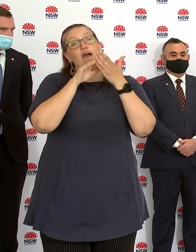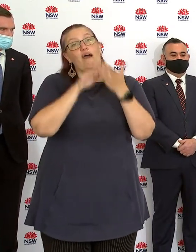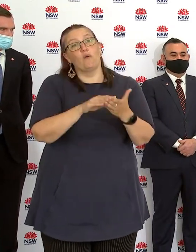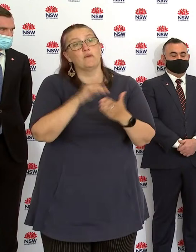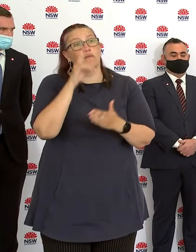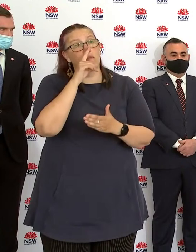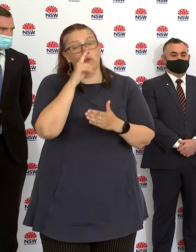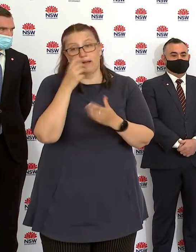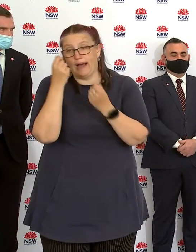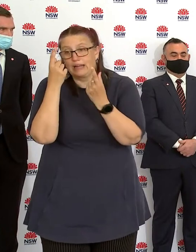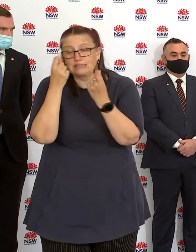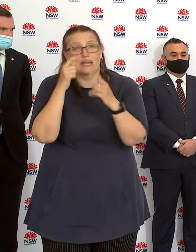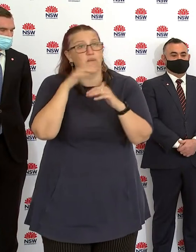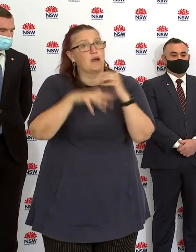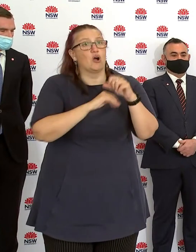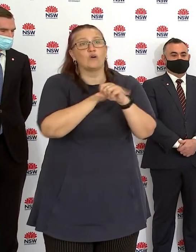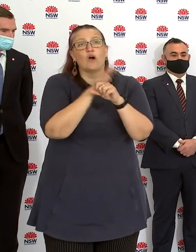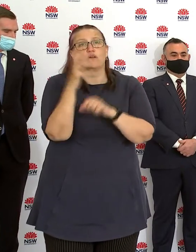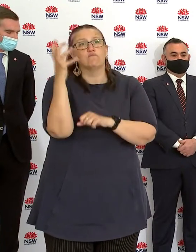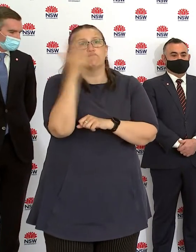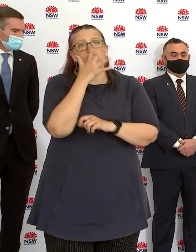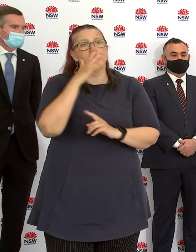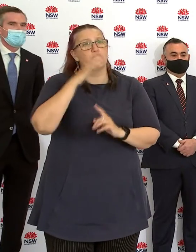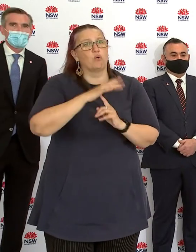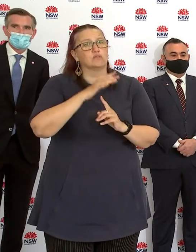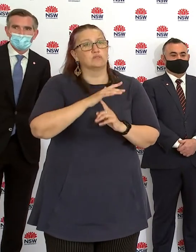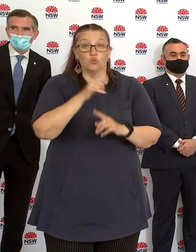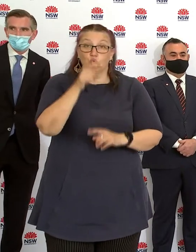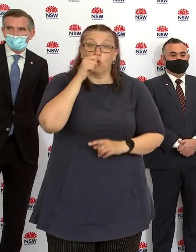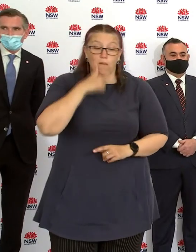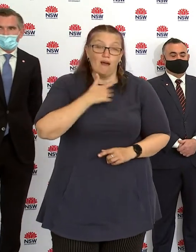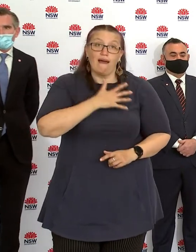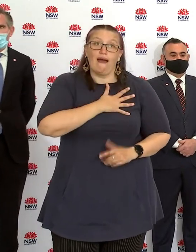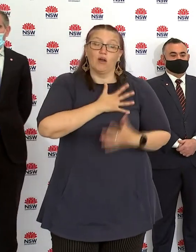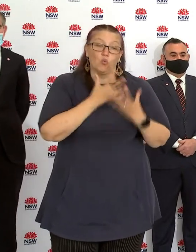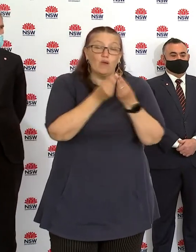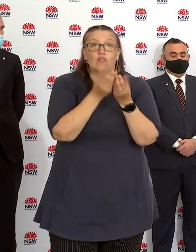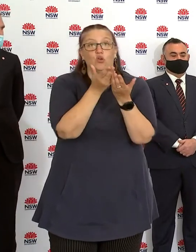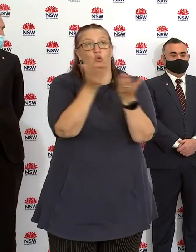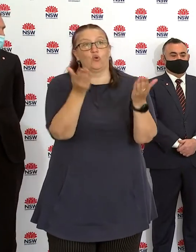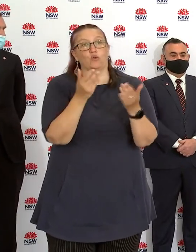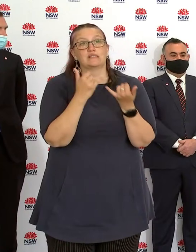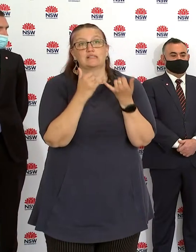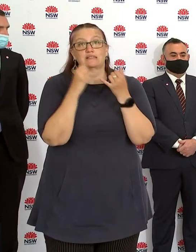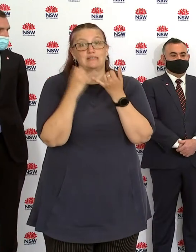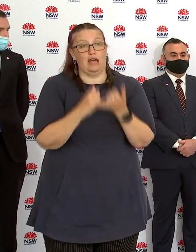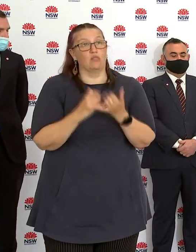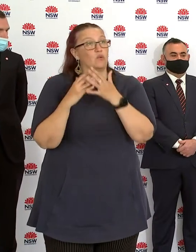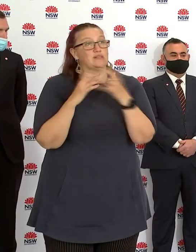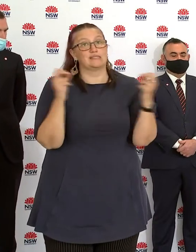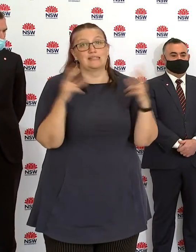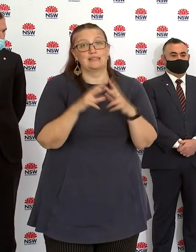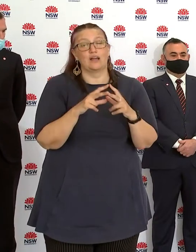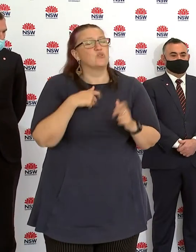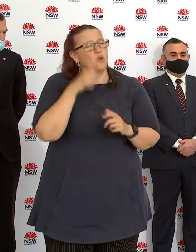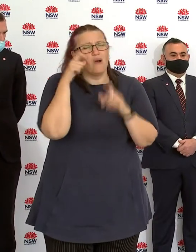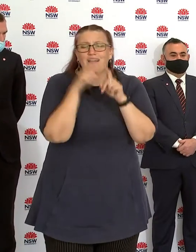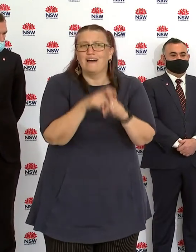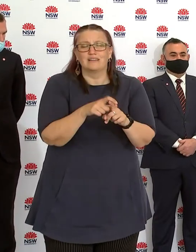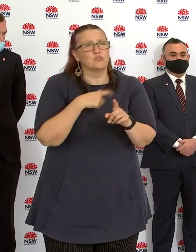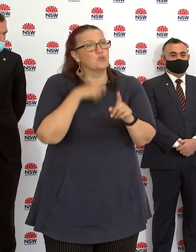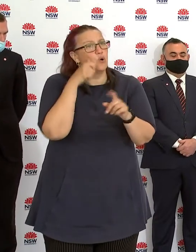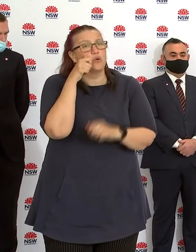those communities. But these steps and actions are required to protect you and your loved ones. And again, I urge you